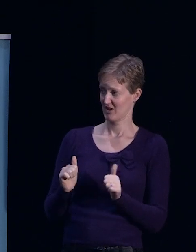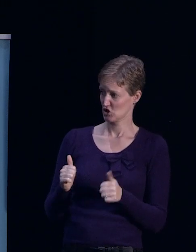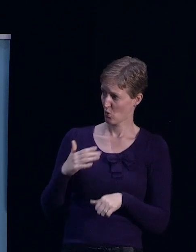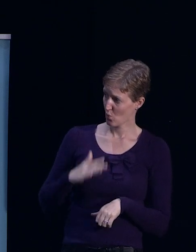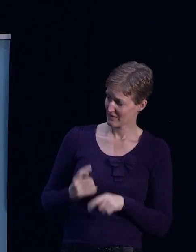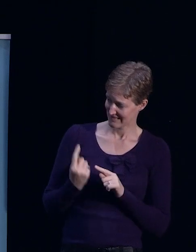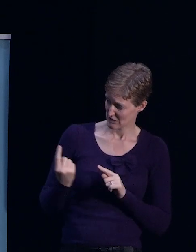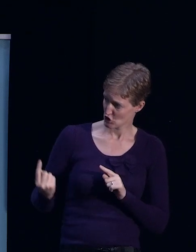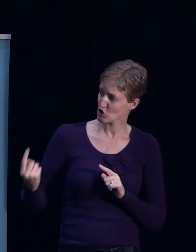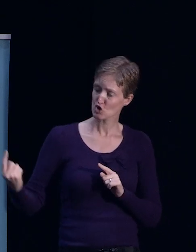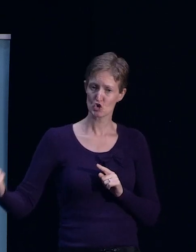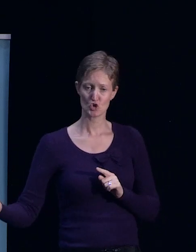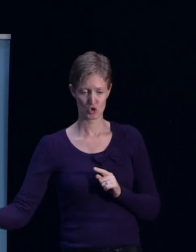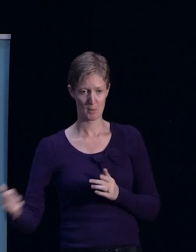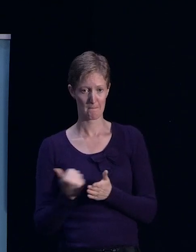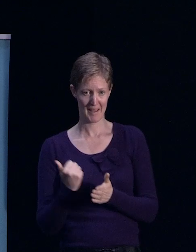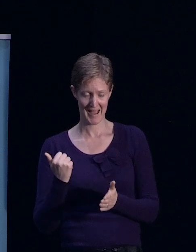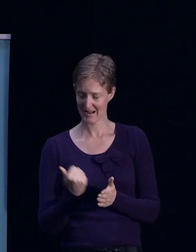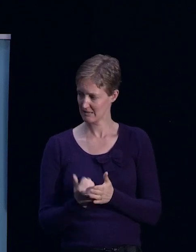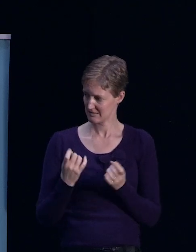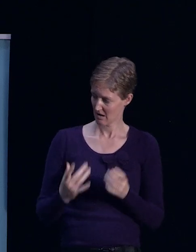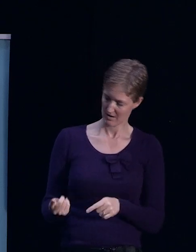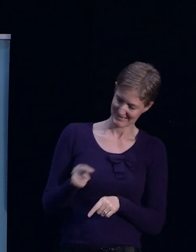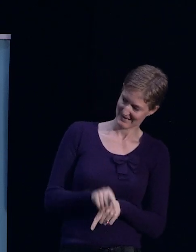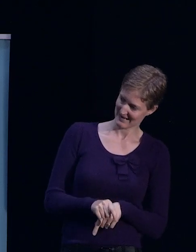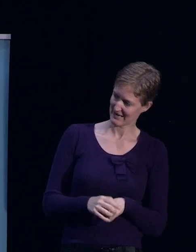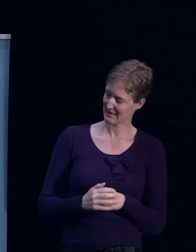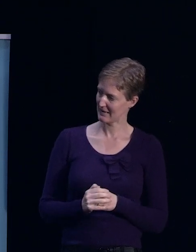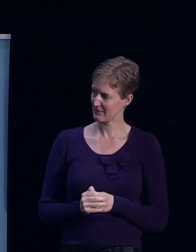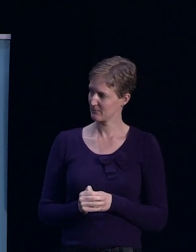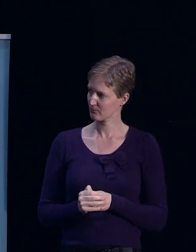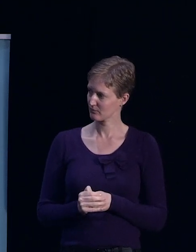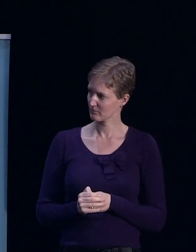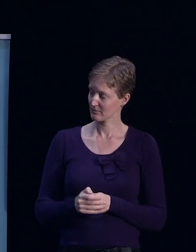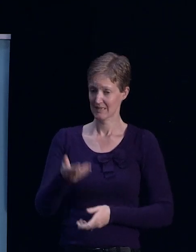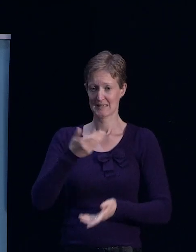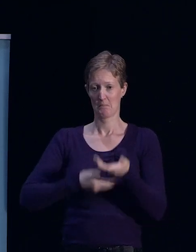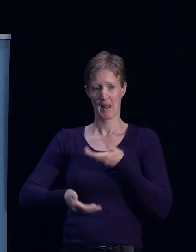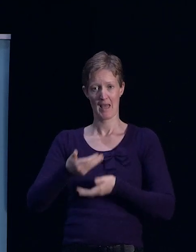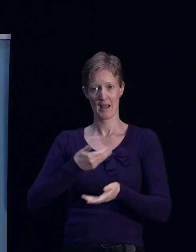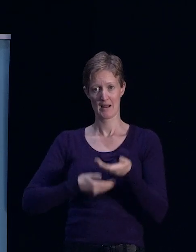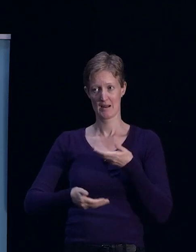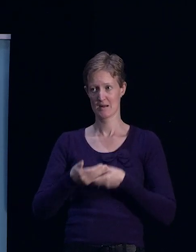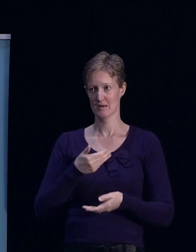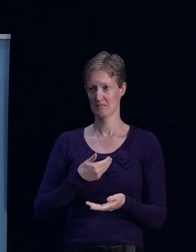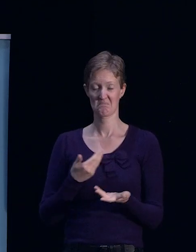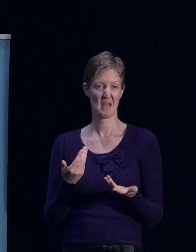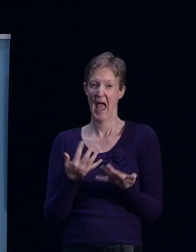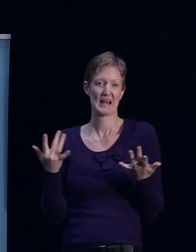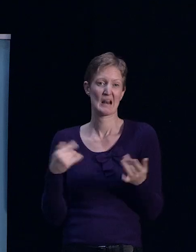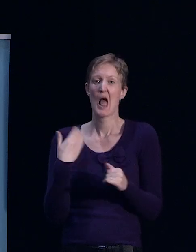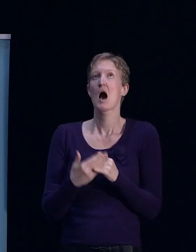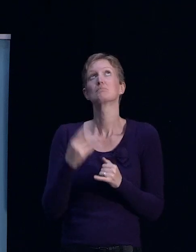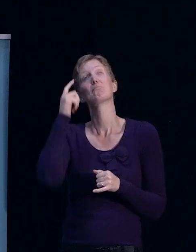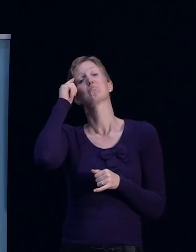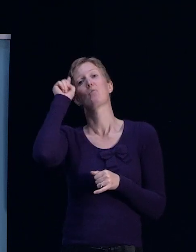get each bank, if that's all right, and we'll start from this side, and just talk through just any final thoughts you have from